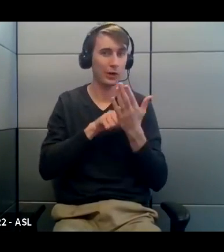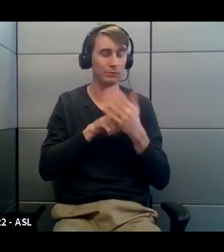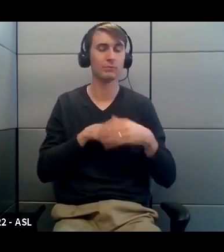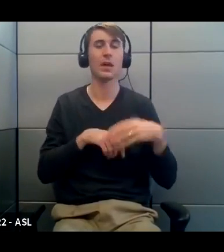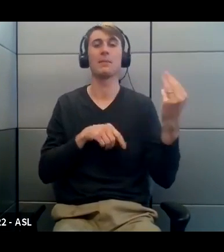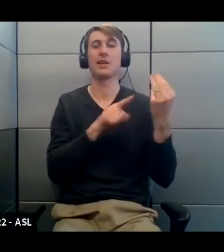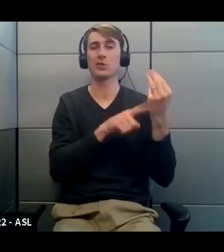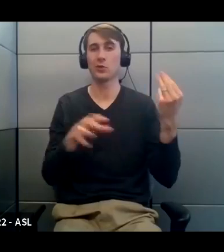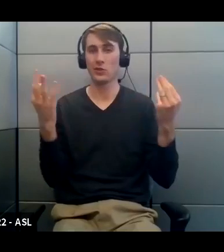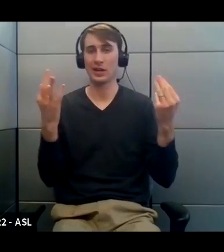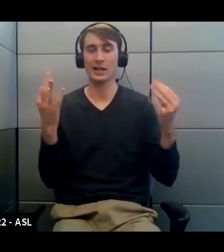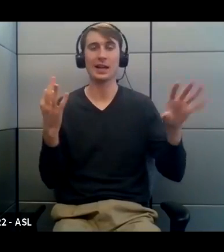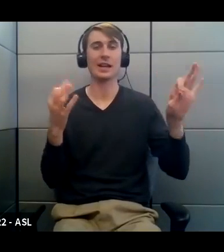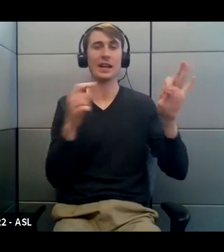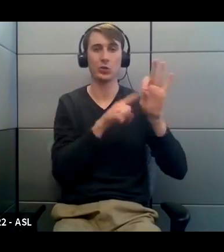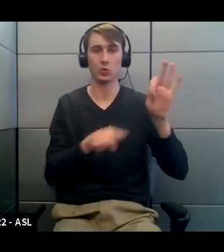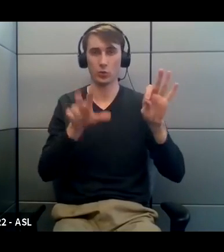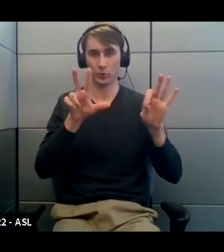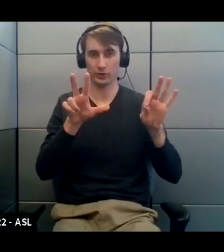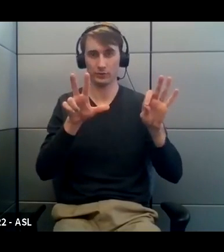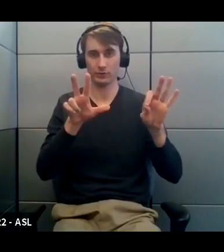9 a.m. to 3 p.m.